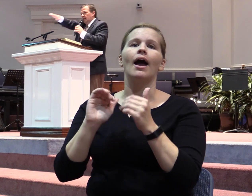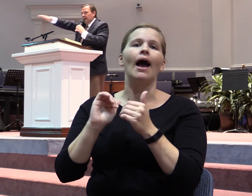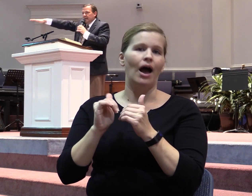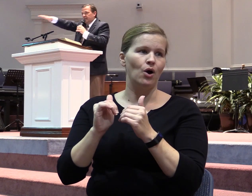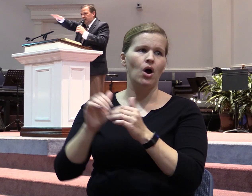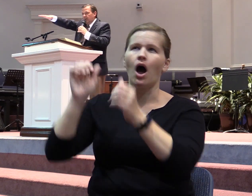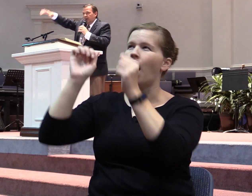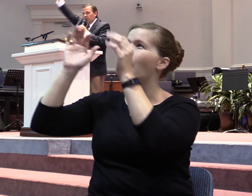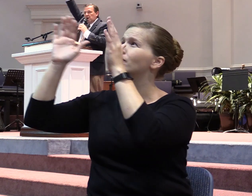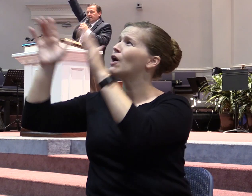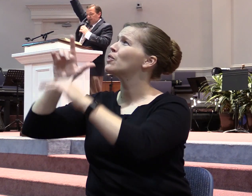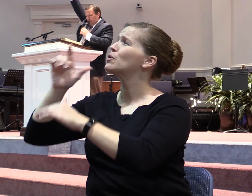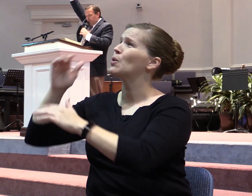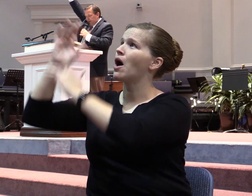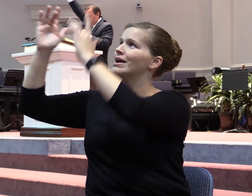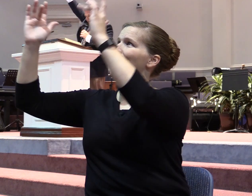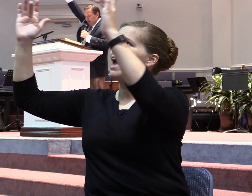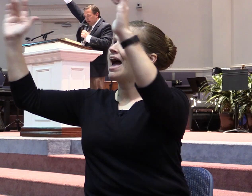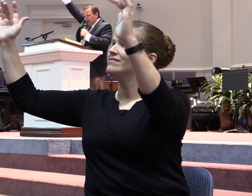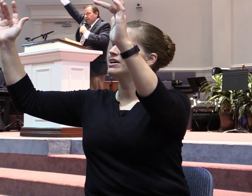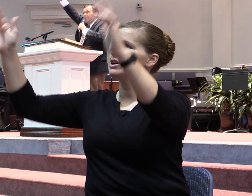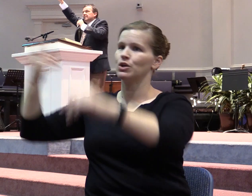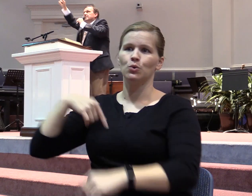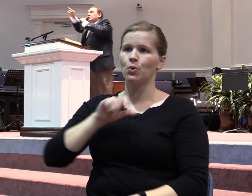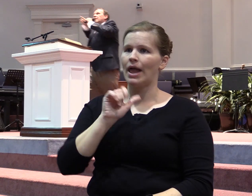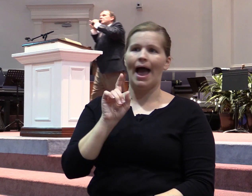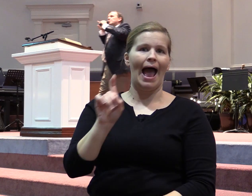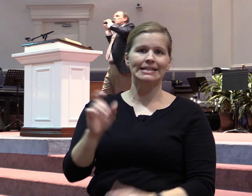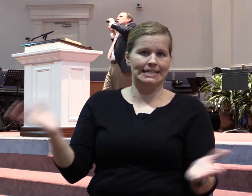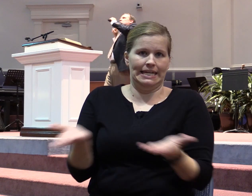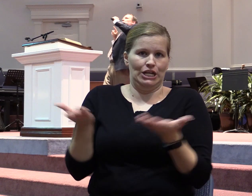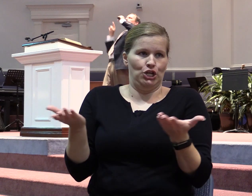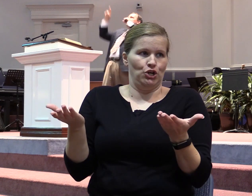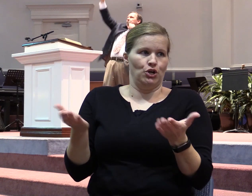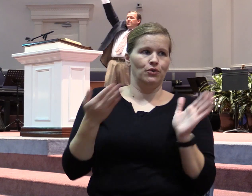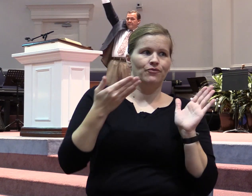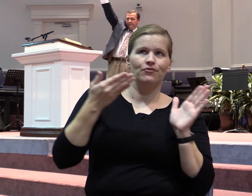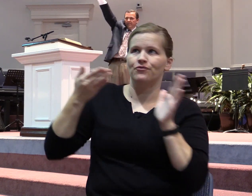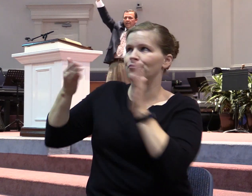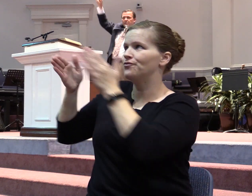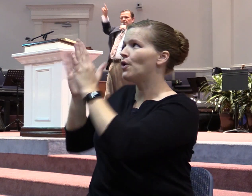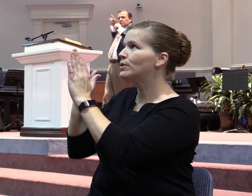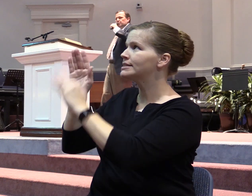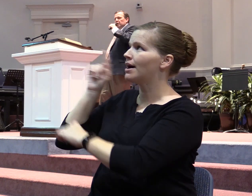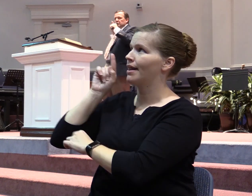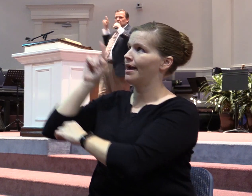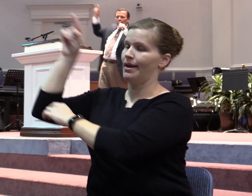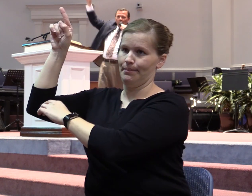not asking down here. We're asking up there. Jesus said, direct your prayers toward me. Direct your prayers toward the